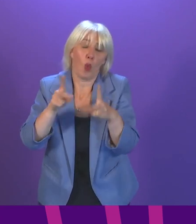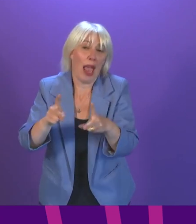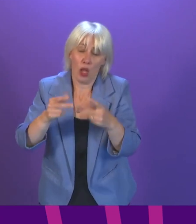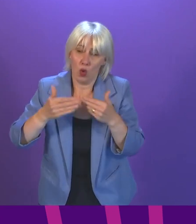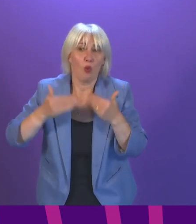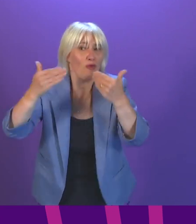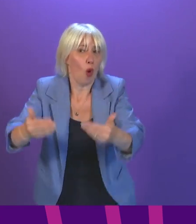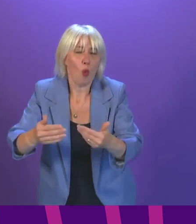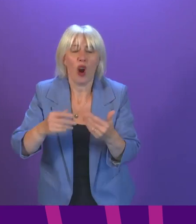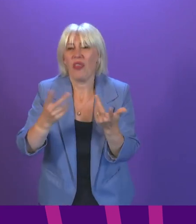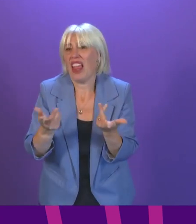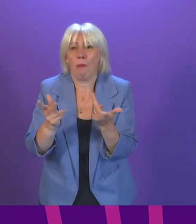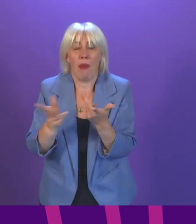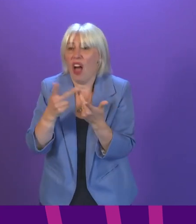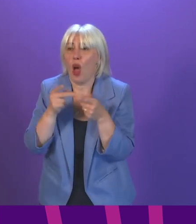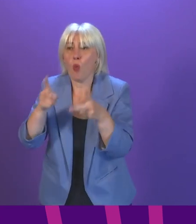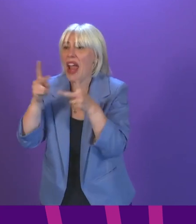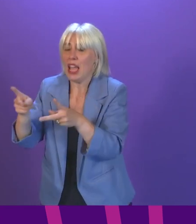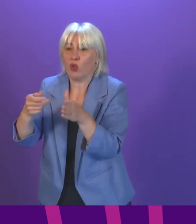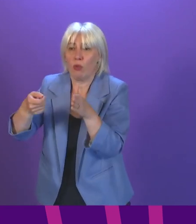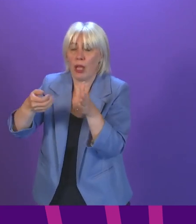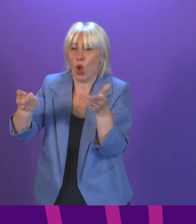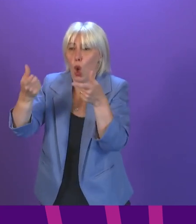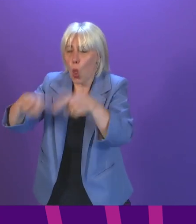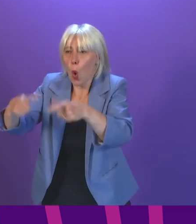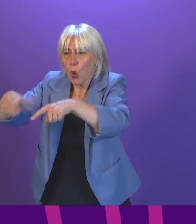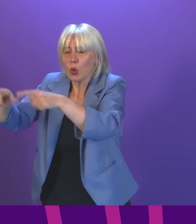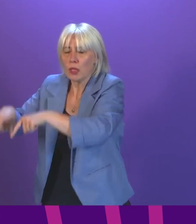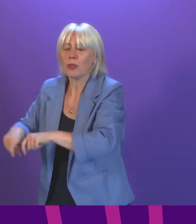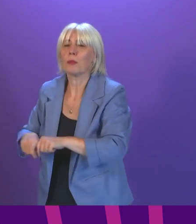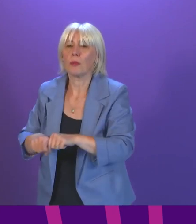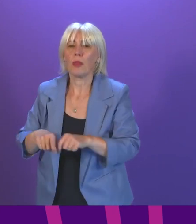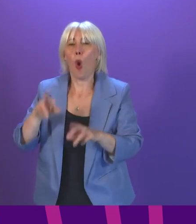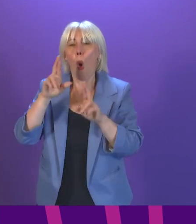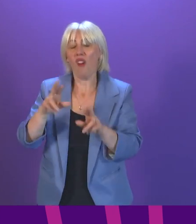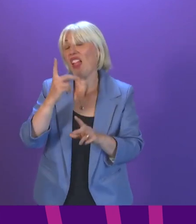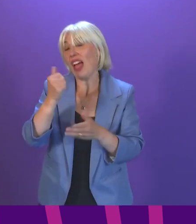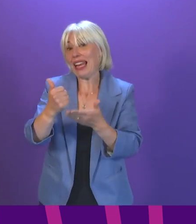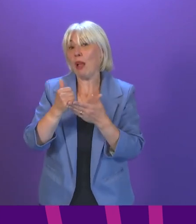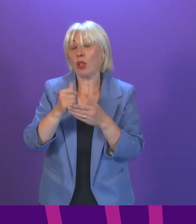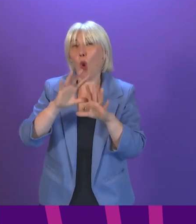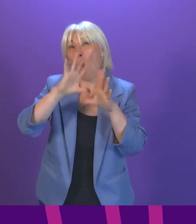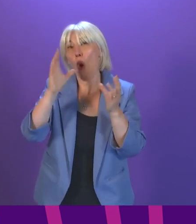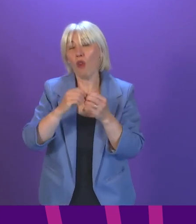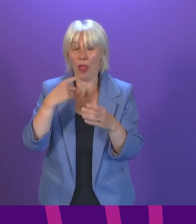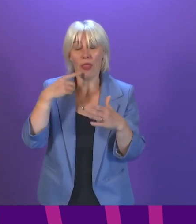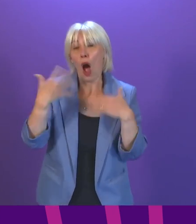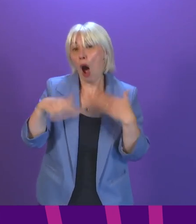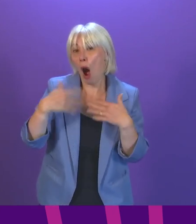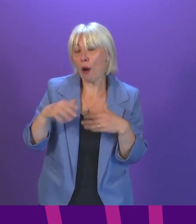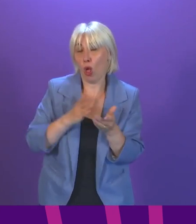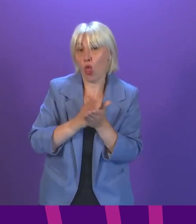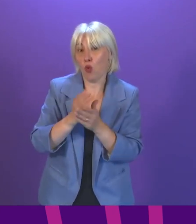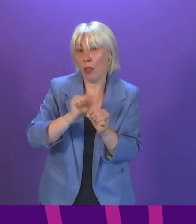alternatives. Fundamentally, we believe that certification can help us reduce the overall harms caused by the